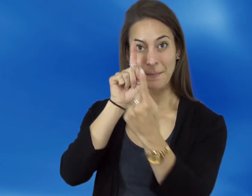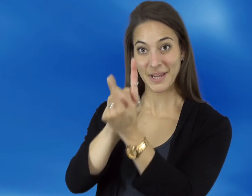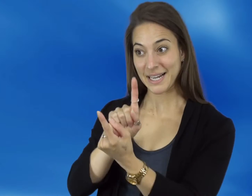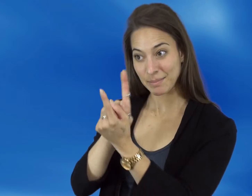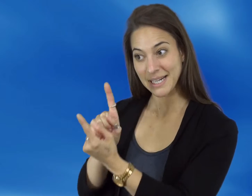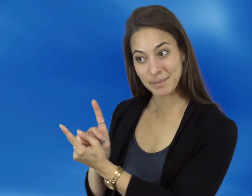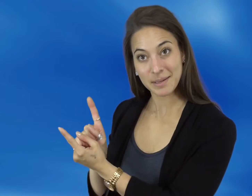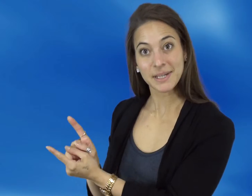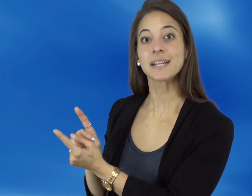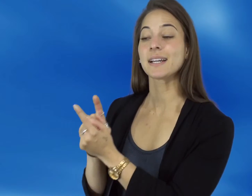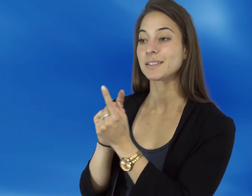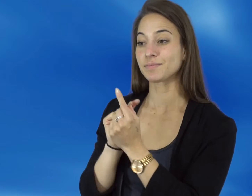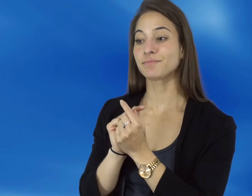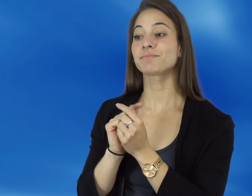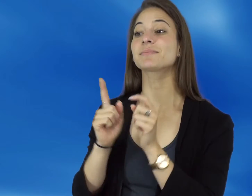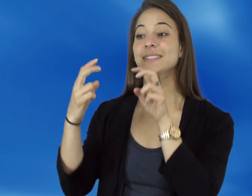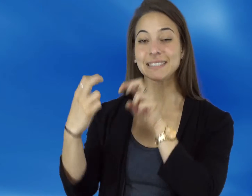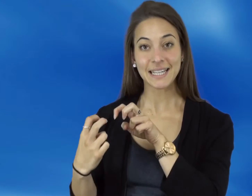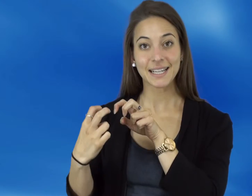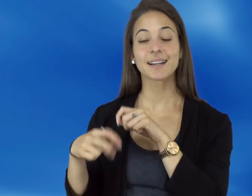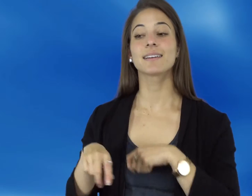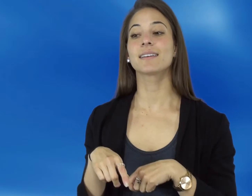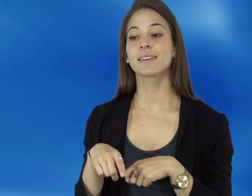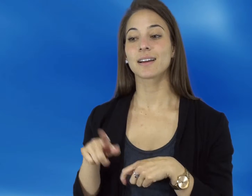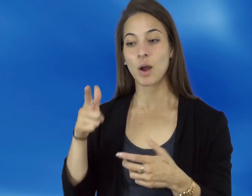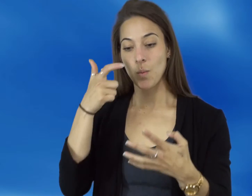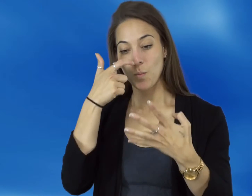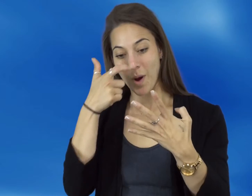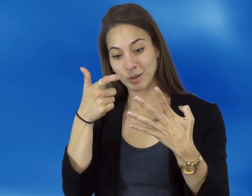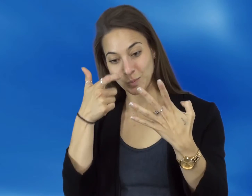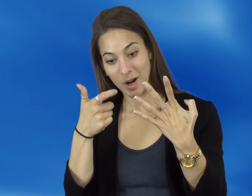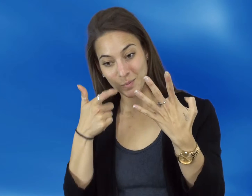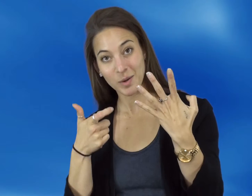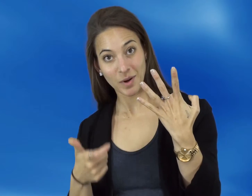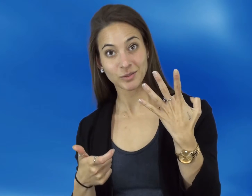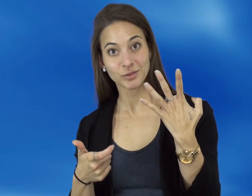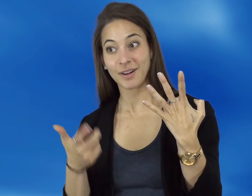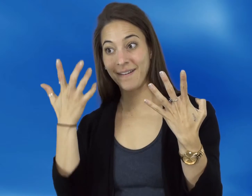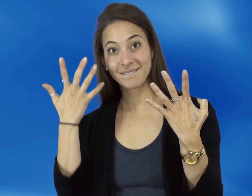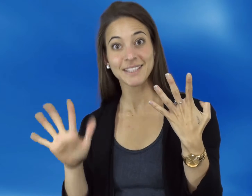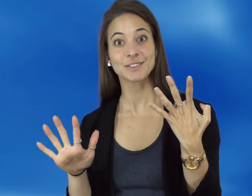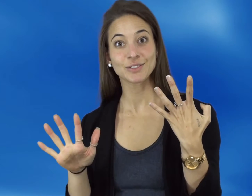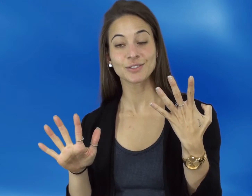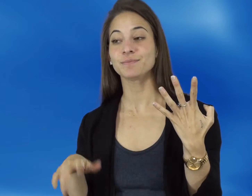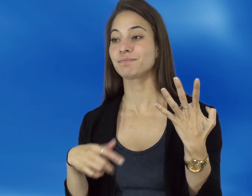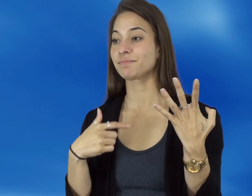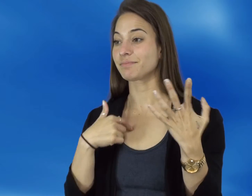balance between male and female participants. So I met with each participant individually and had him or her view all four